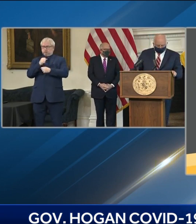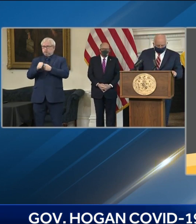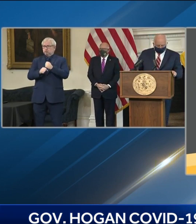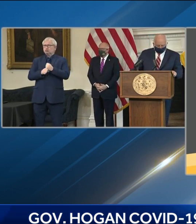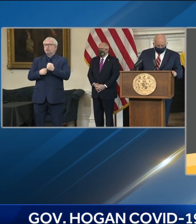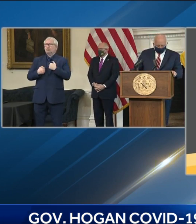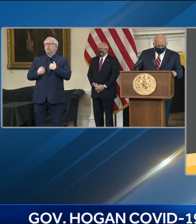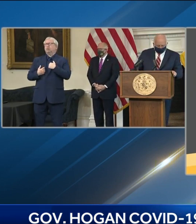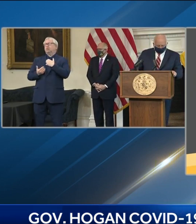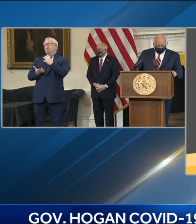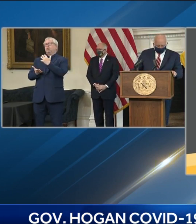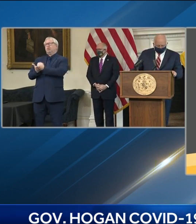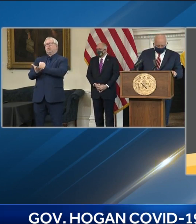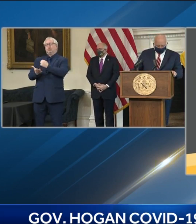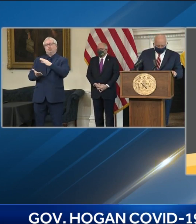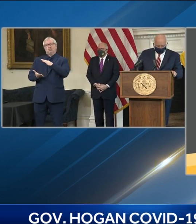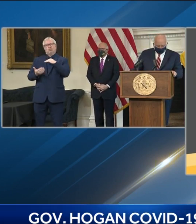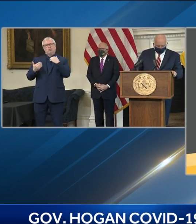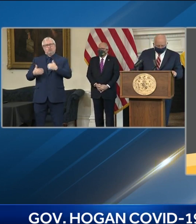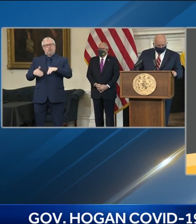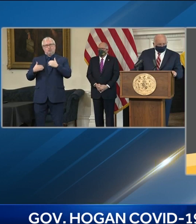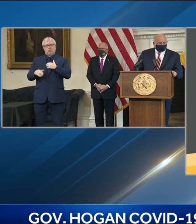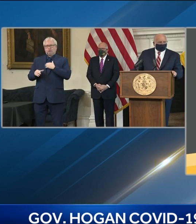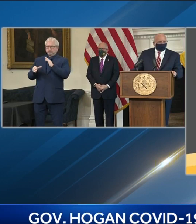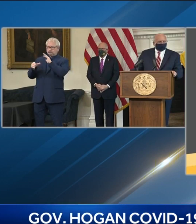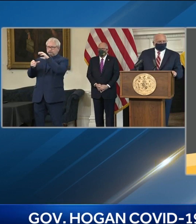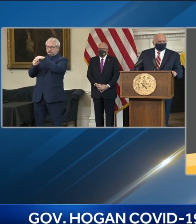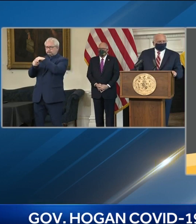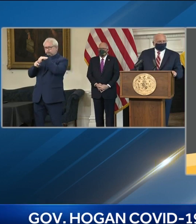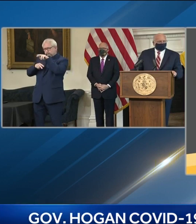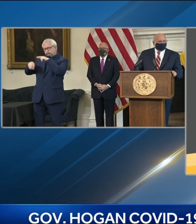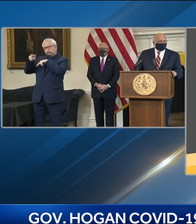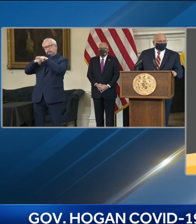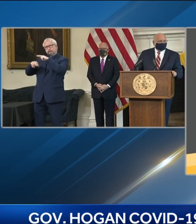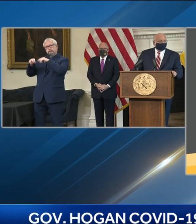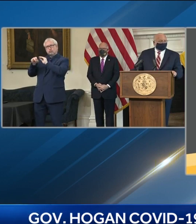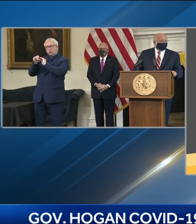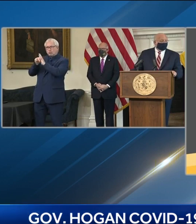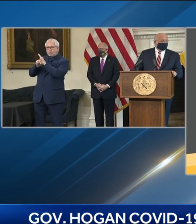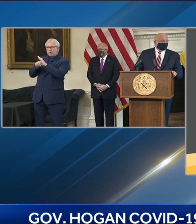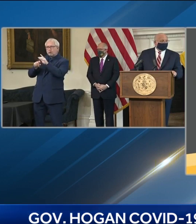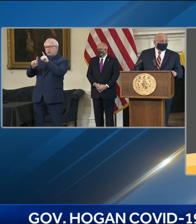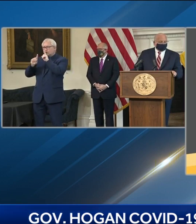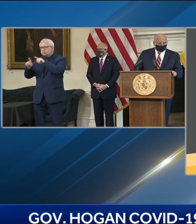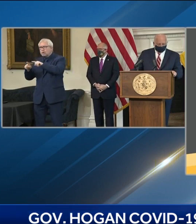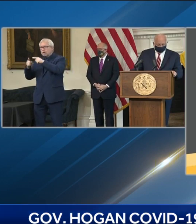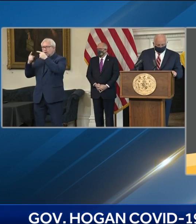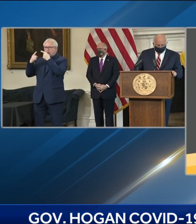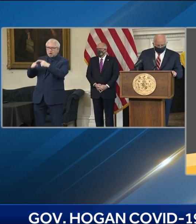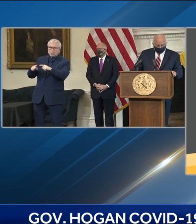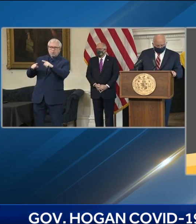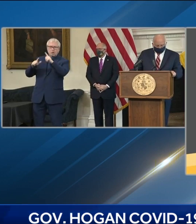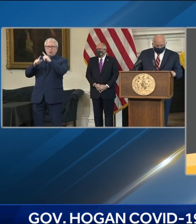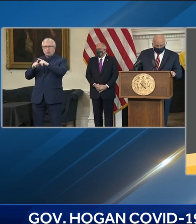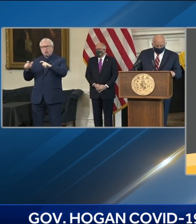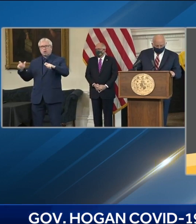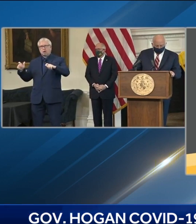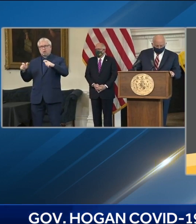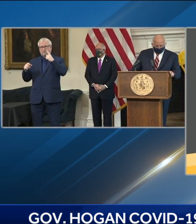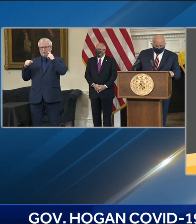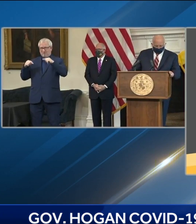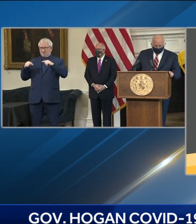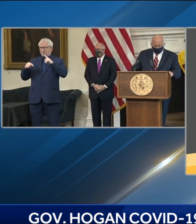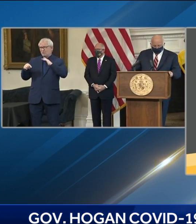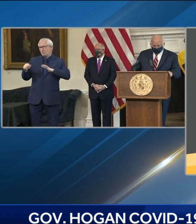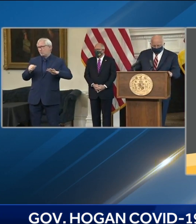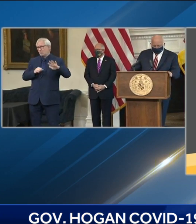the COVID response in many, actually all the states in our nation. And I do